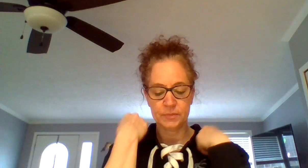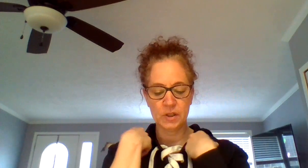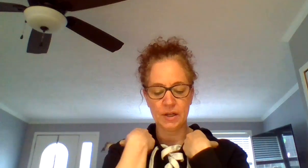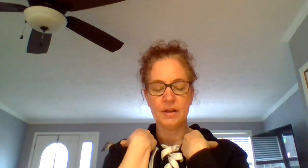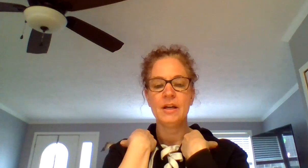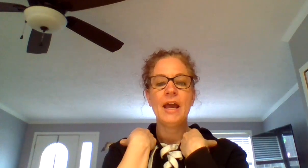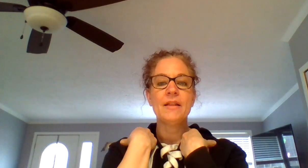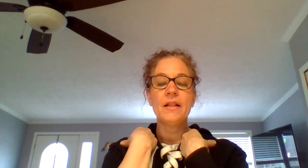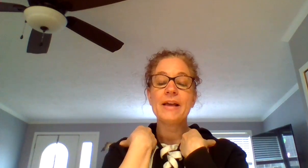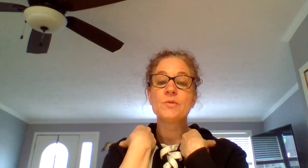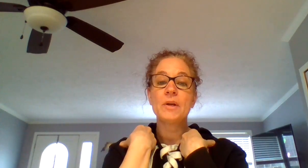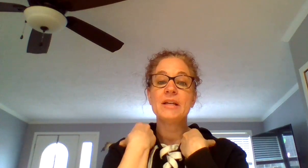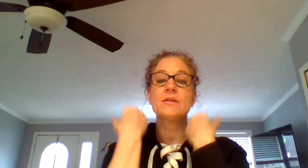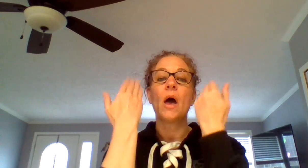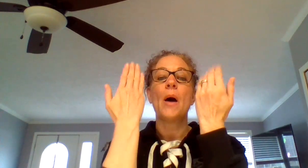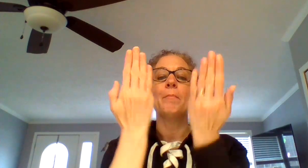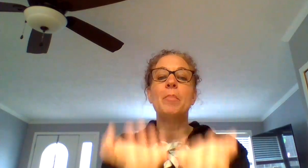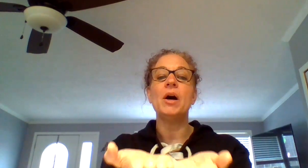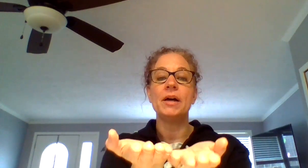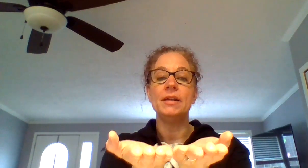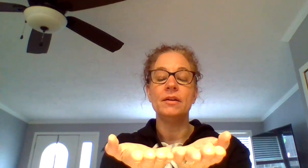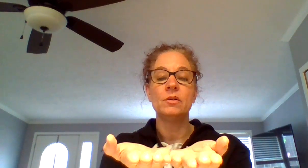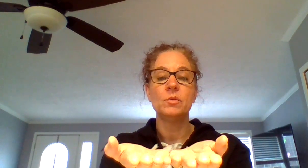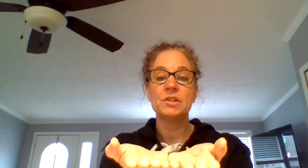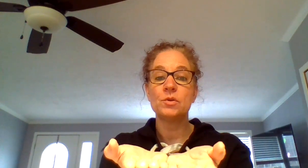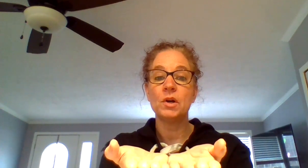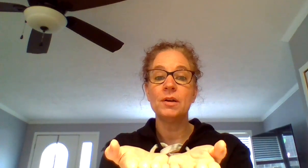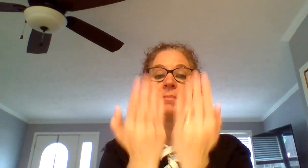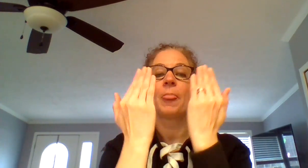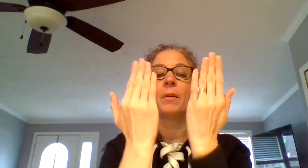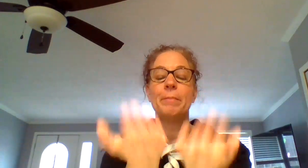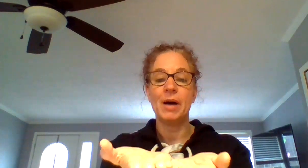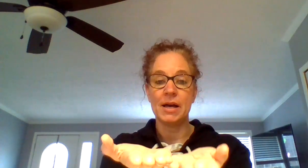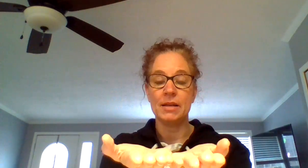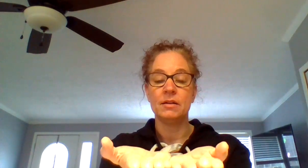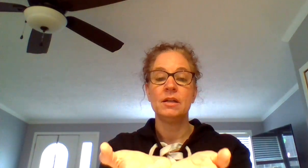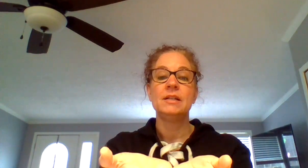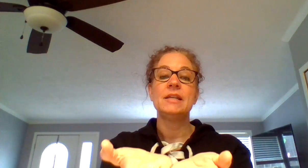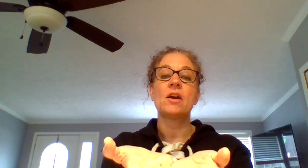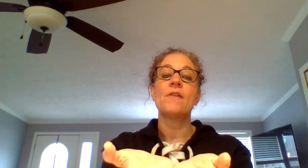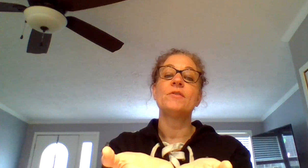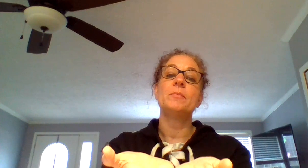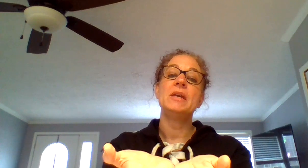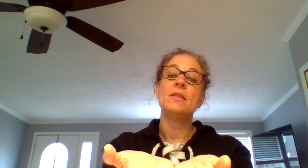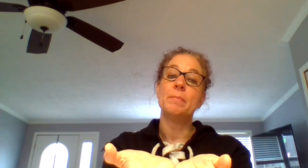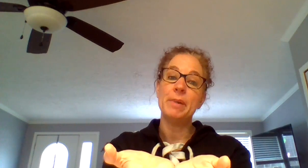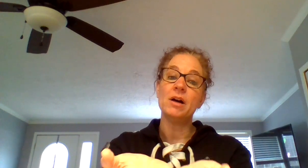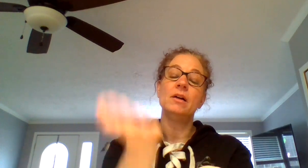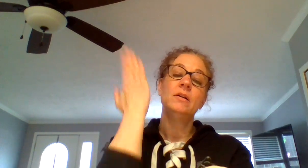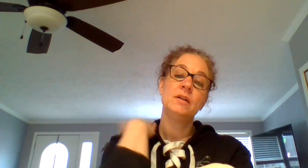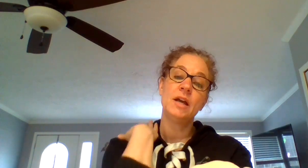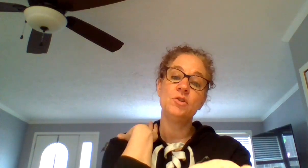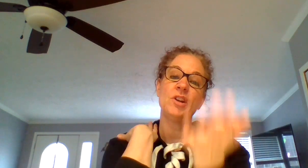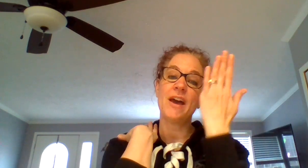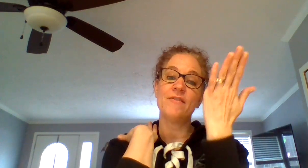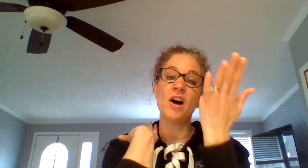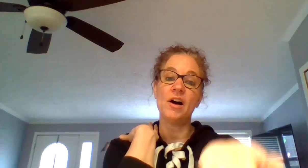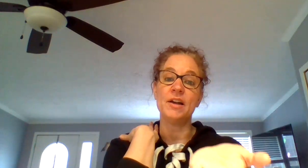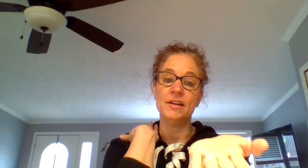Good. And the last one is bud. What's the word? Bud. Take off the B, the B and you should have ud.